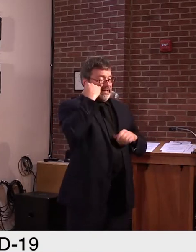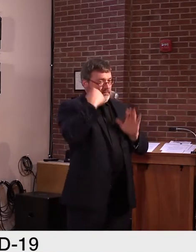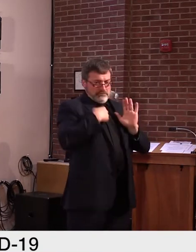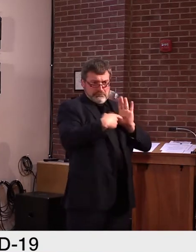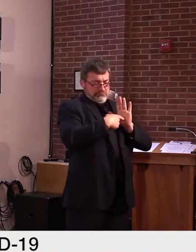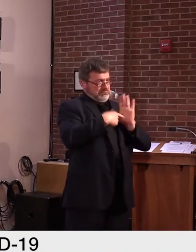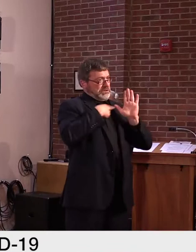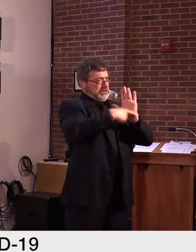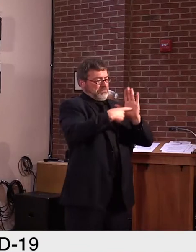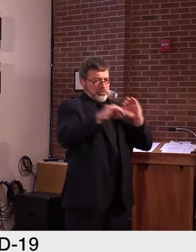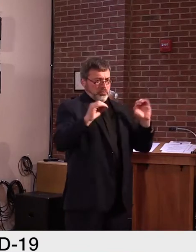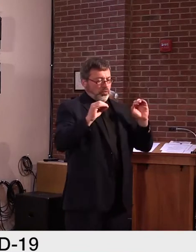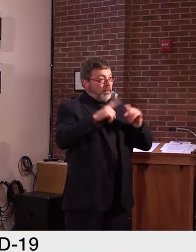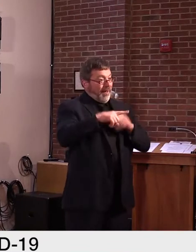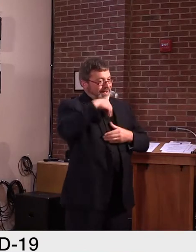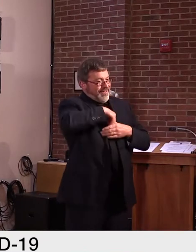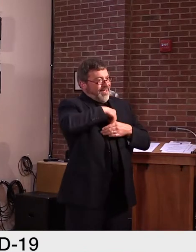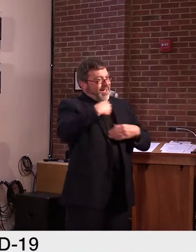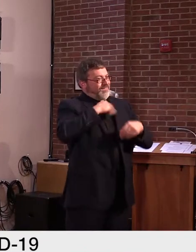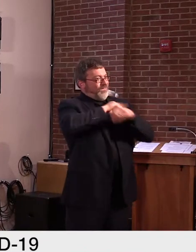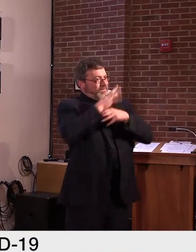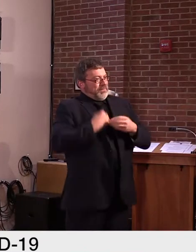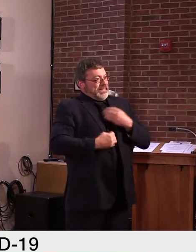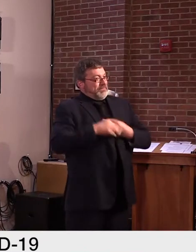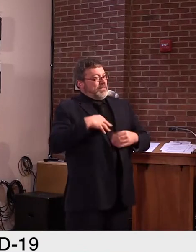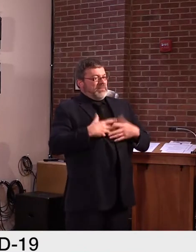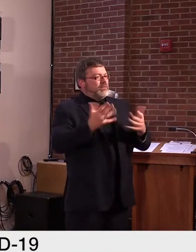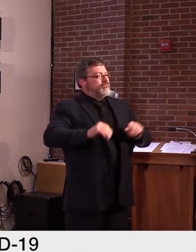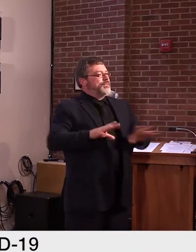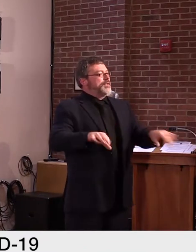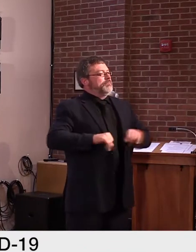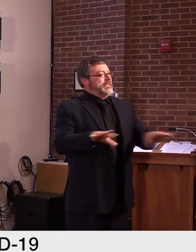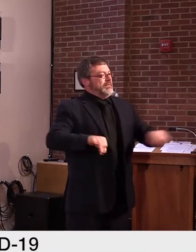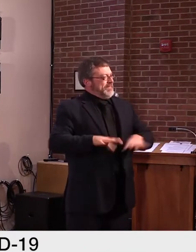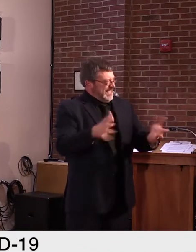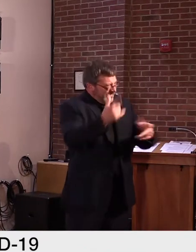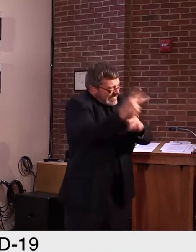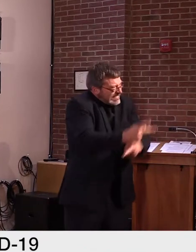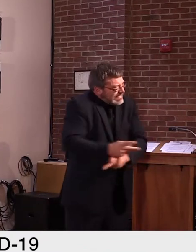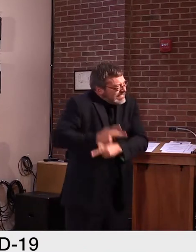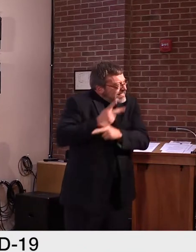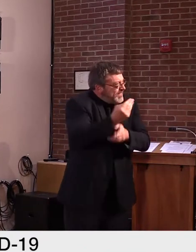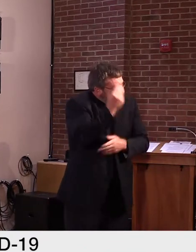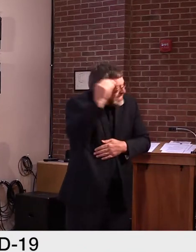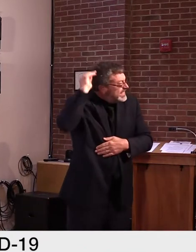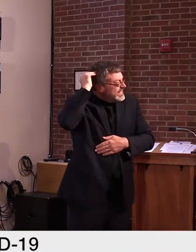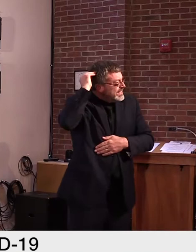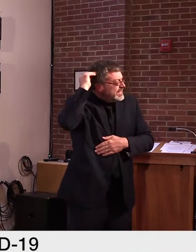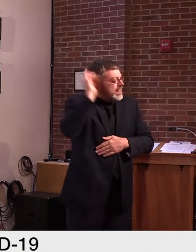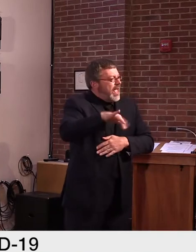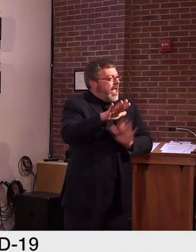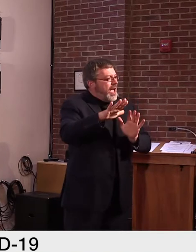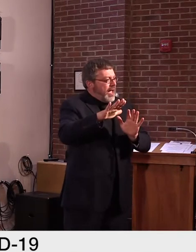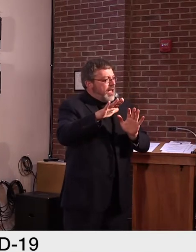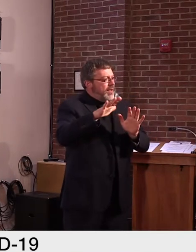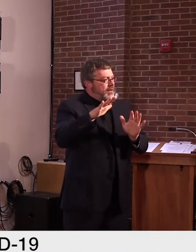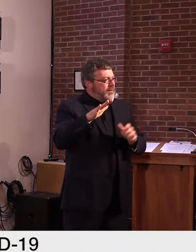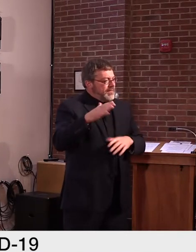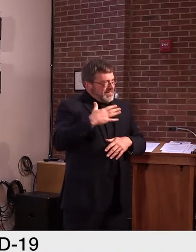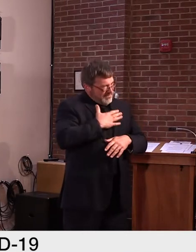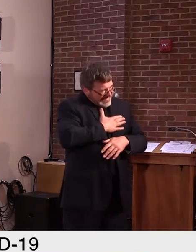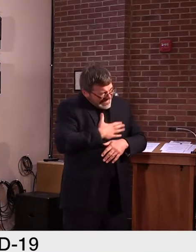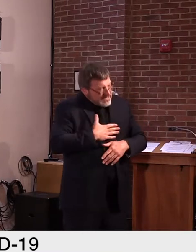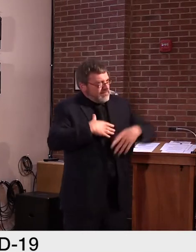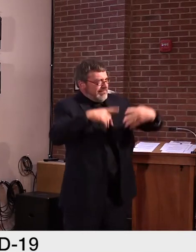don't yet know it. There's no better reminder than this to keep us to continue wearing our masks,